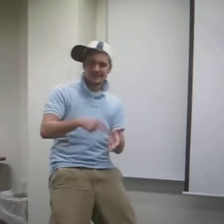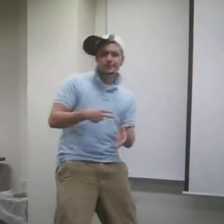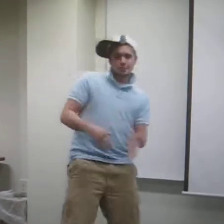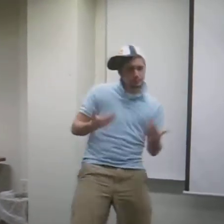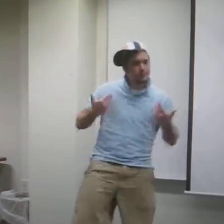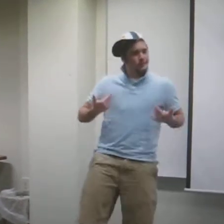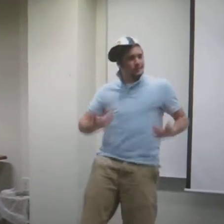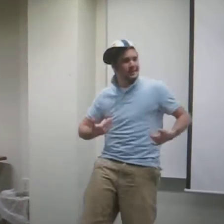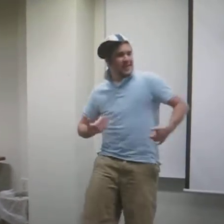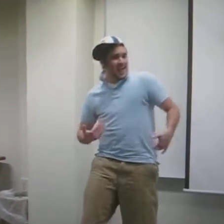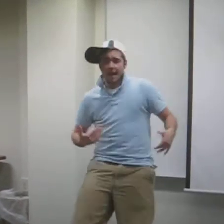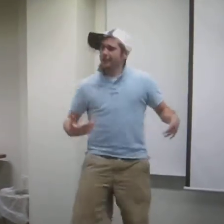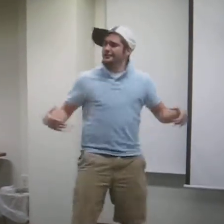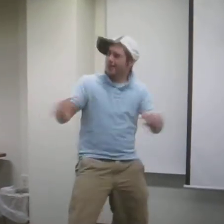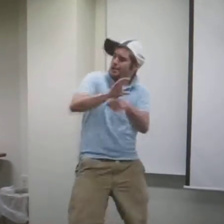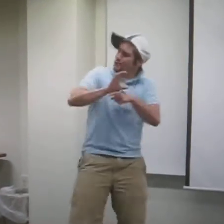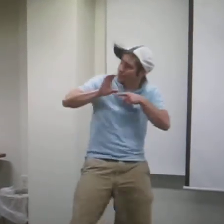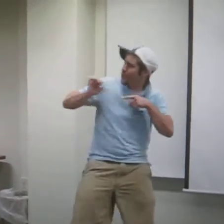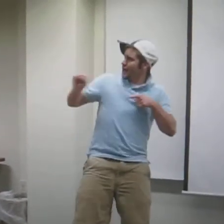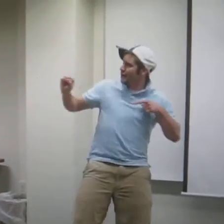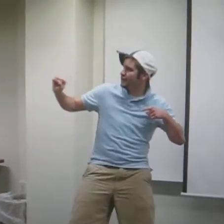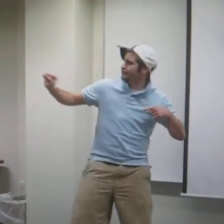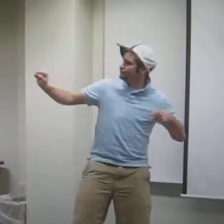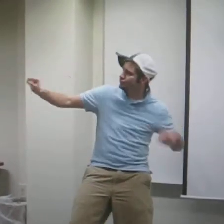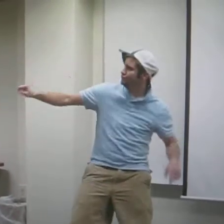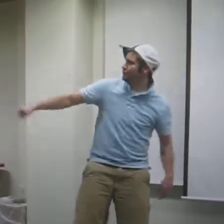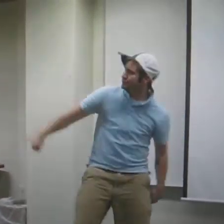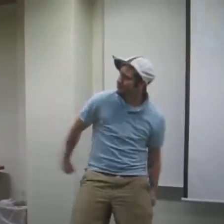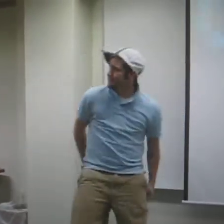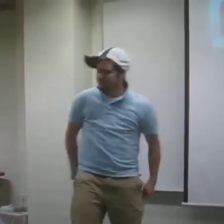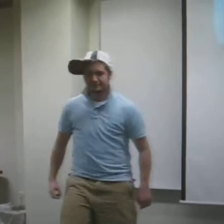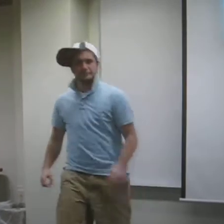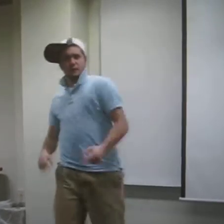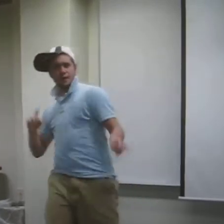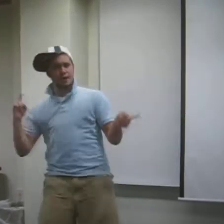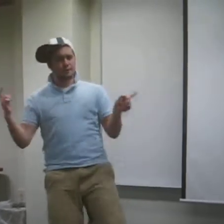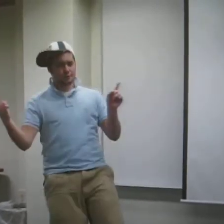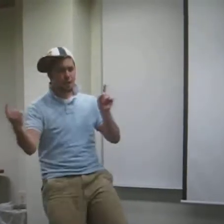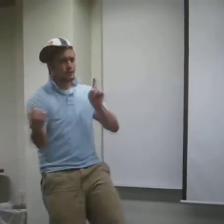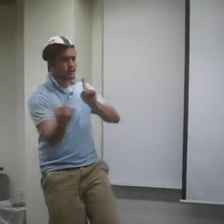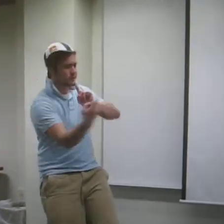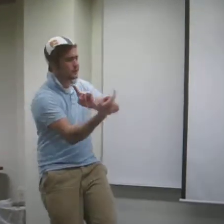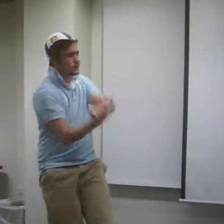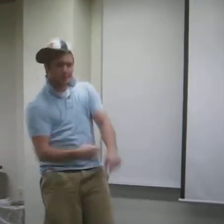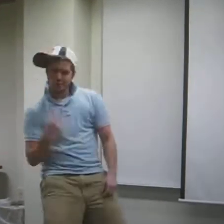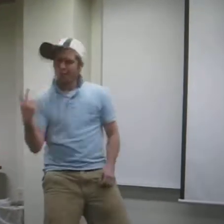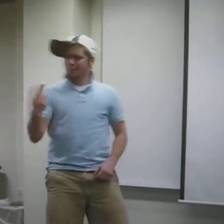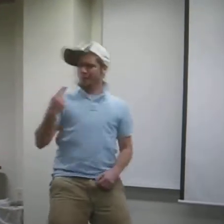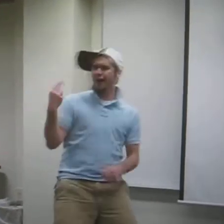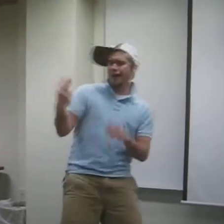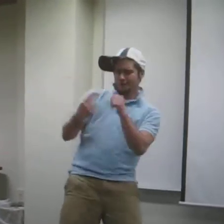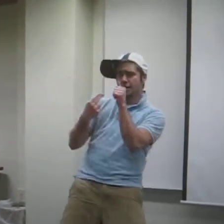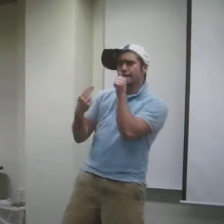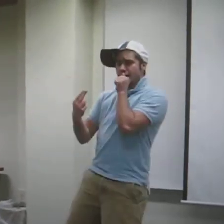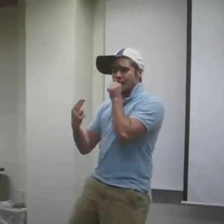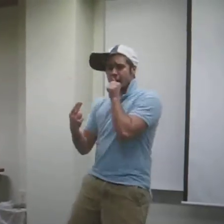to me I'll take you away, babe Come in space and you are bound to get